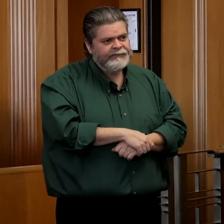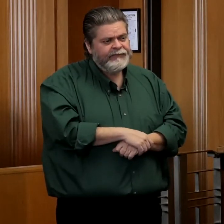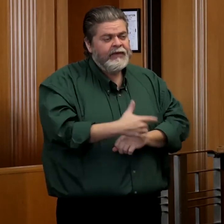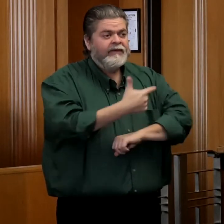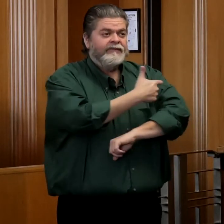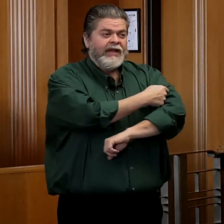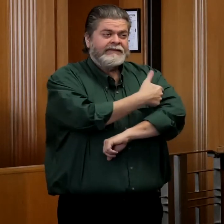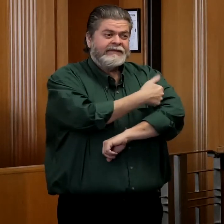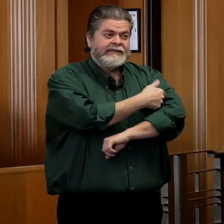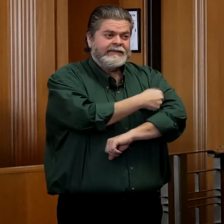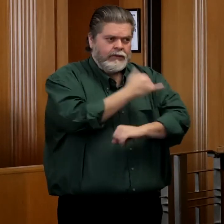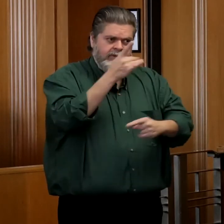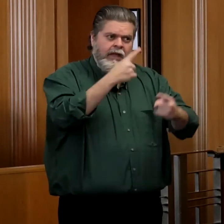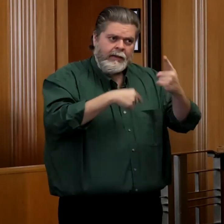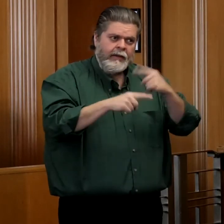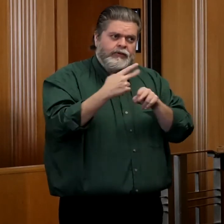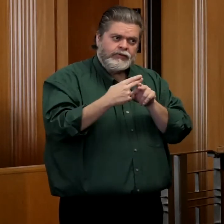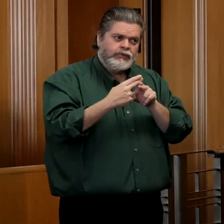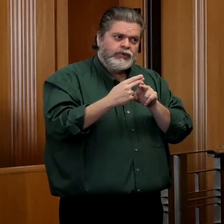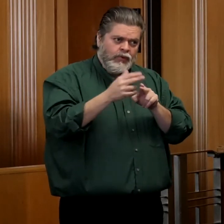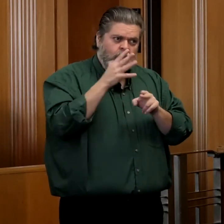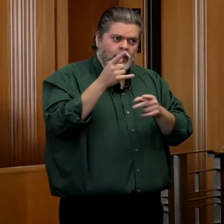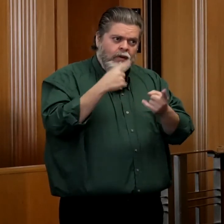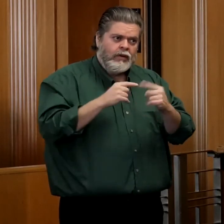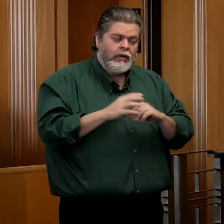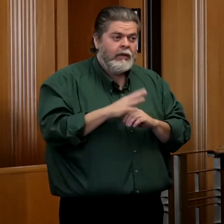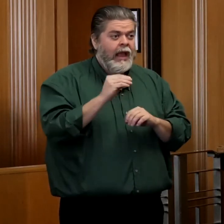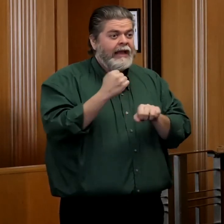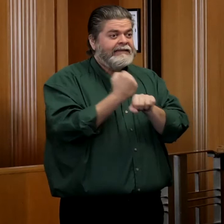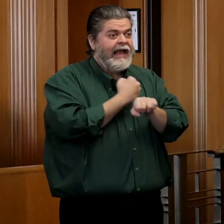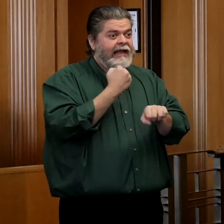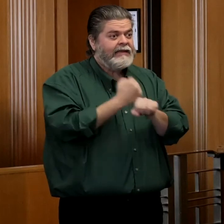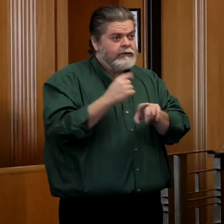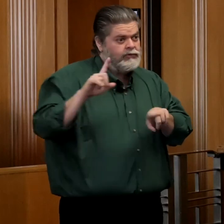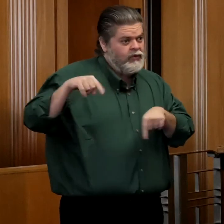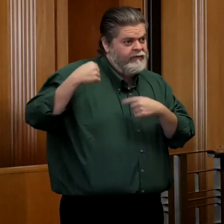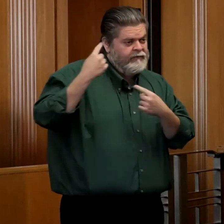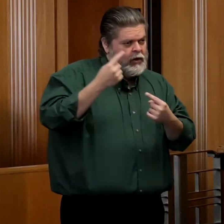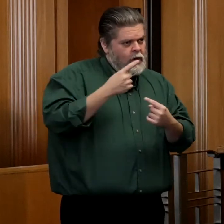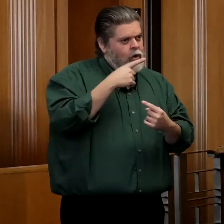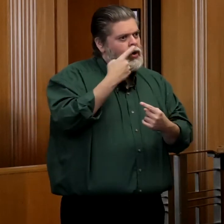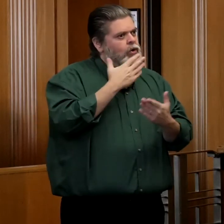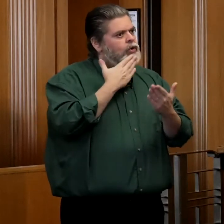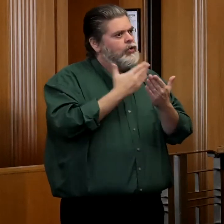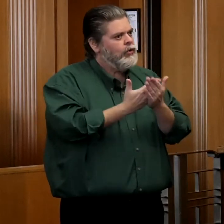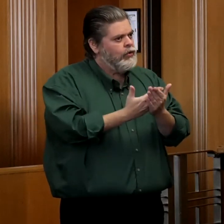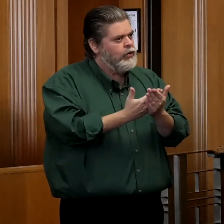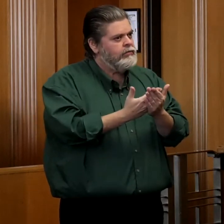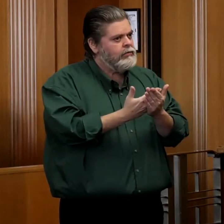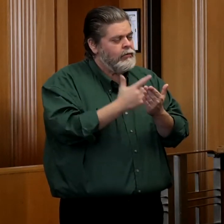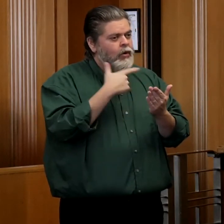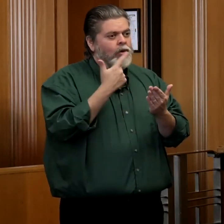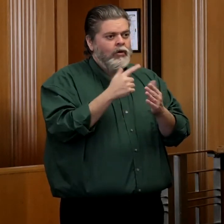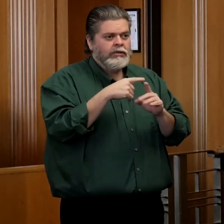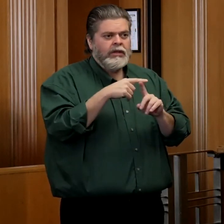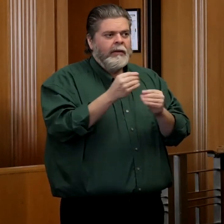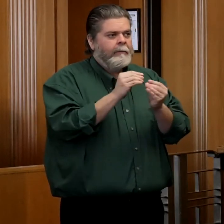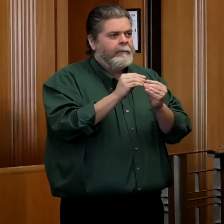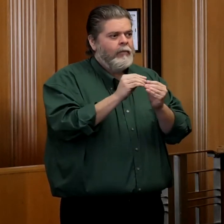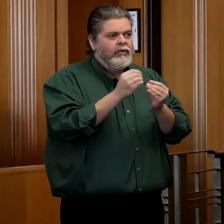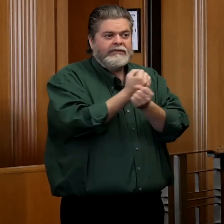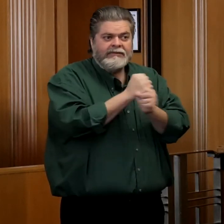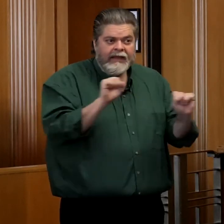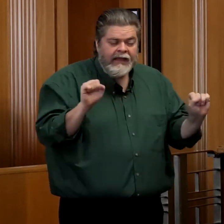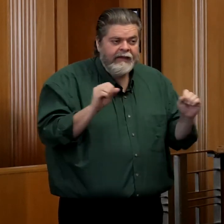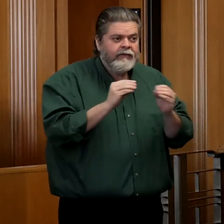vaccine is coming, and so far the data is very, very reassuring. It appears to be both safe and